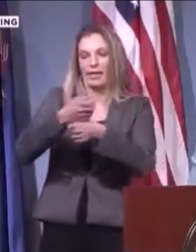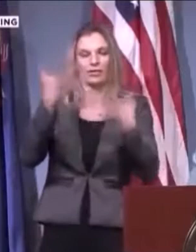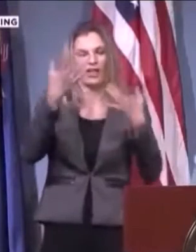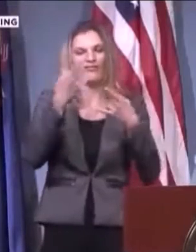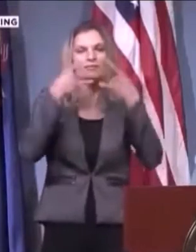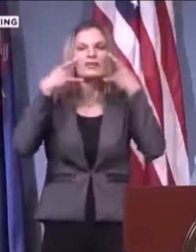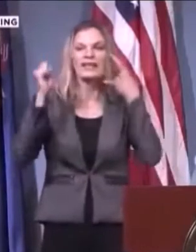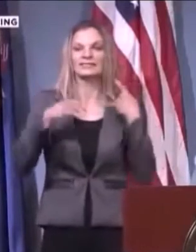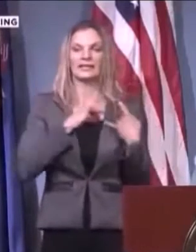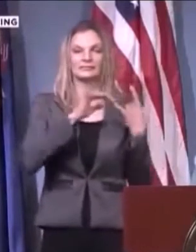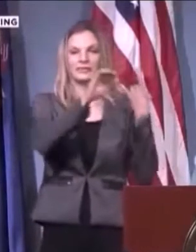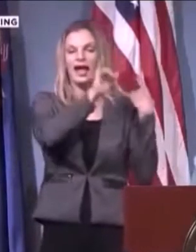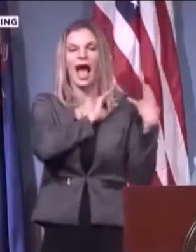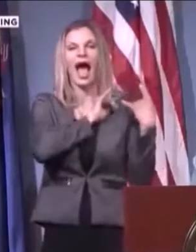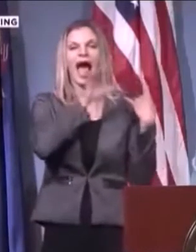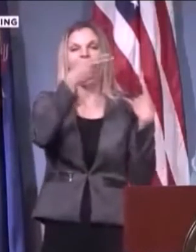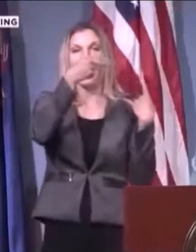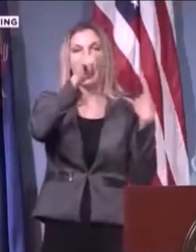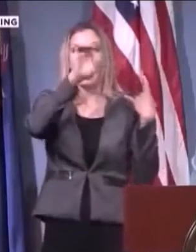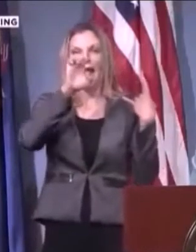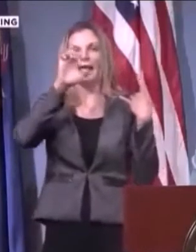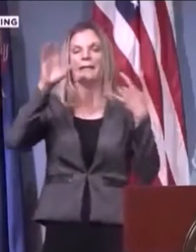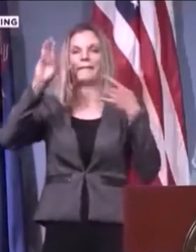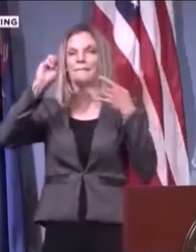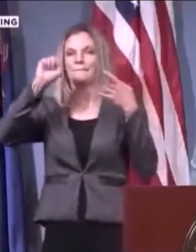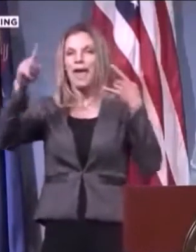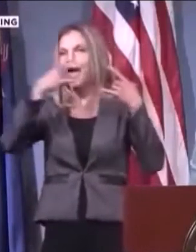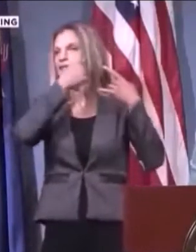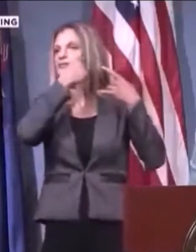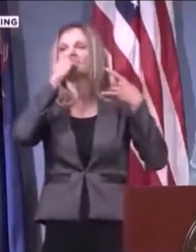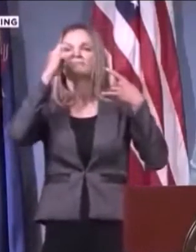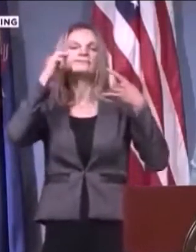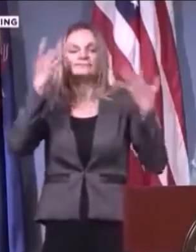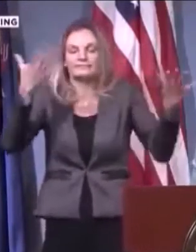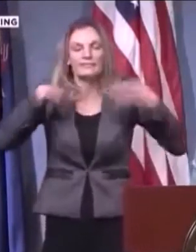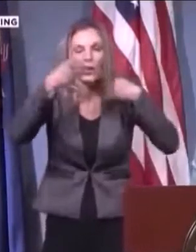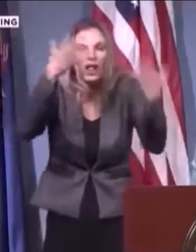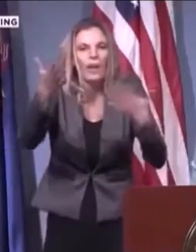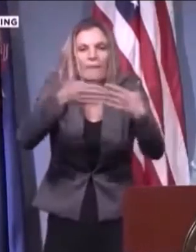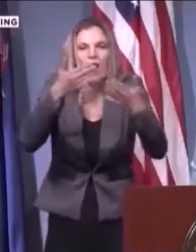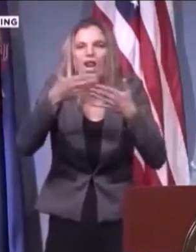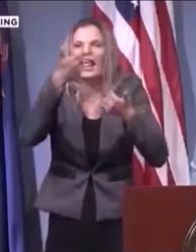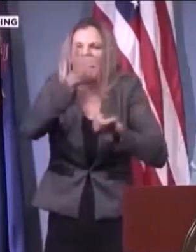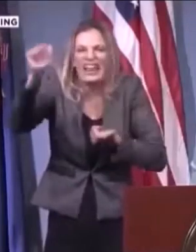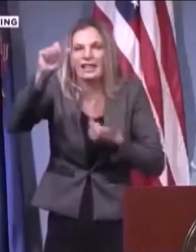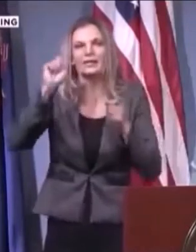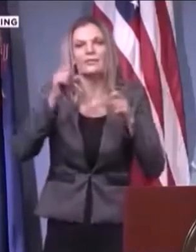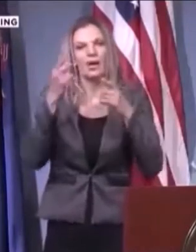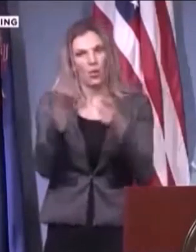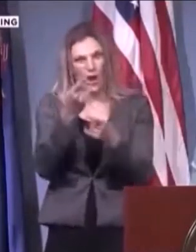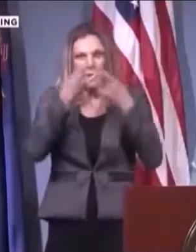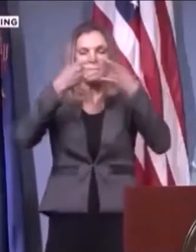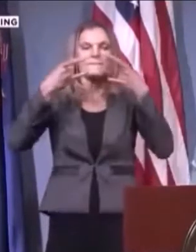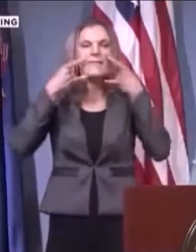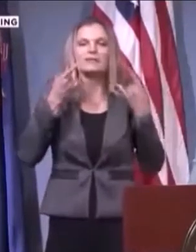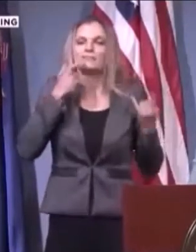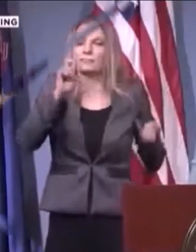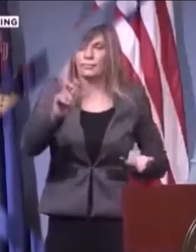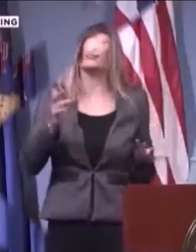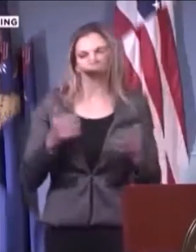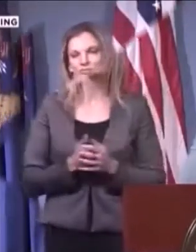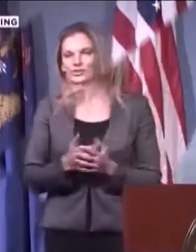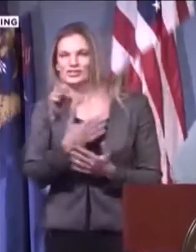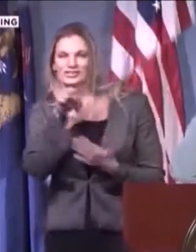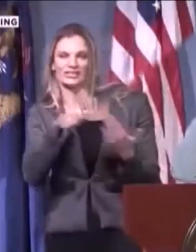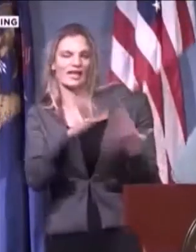forcefully? Exactly how the hell do you do that? I can see a lot of fights happening because of this. She's actually encouraging